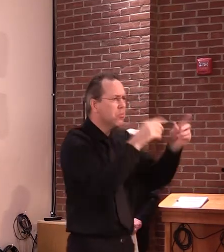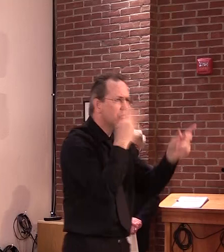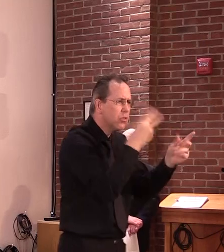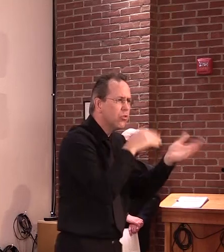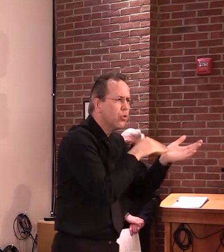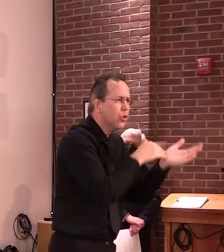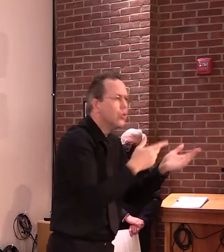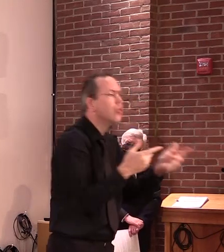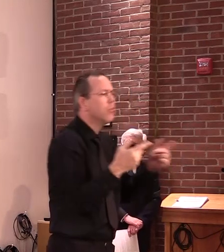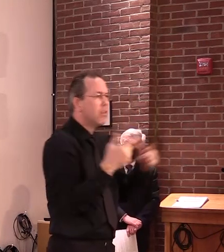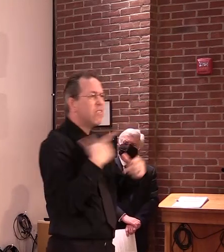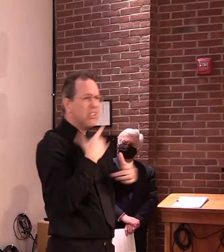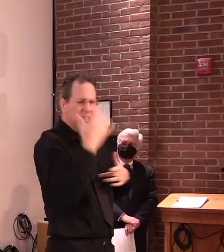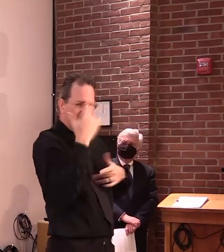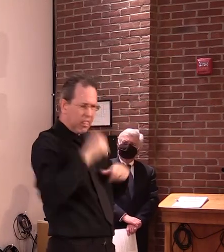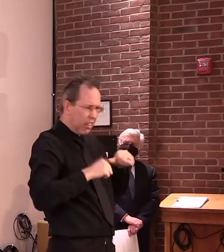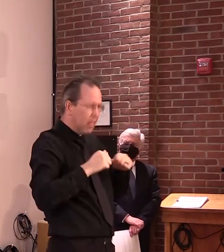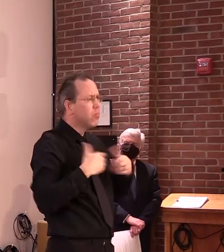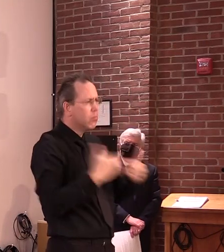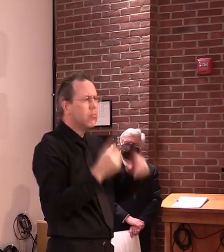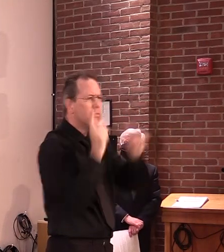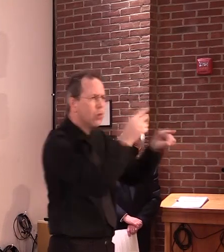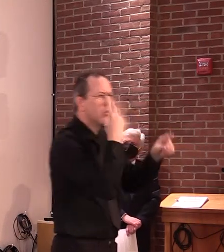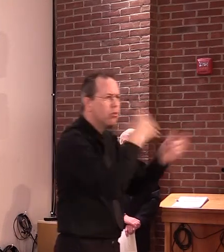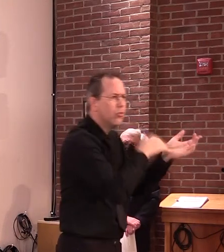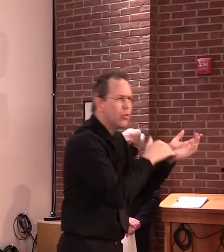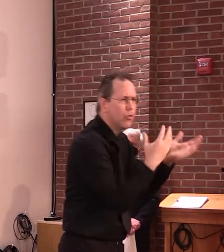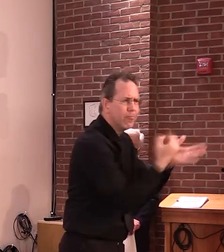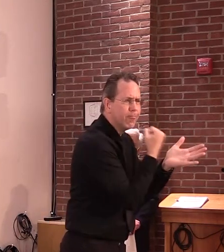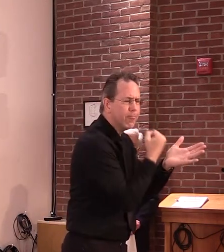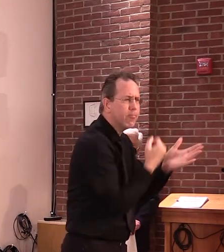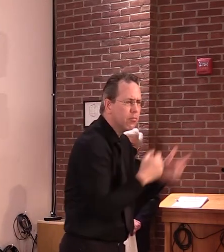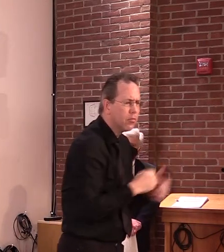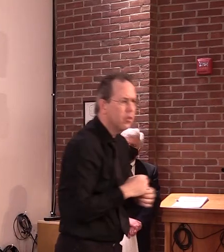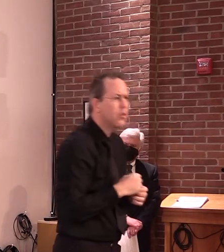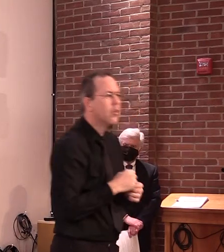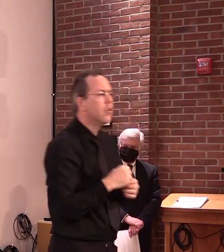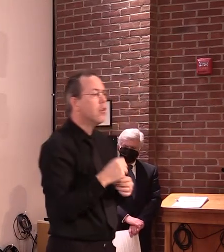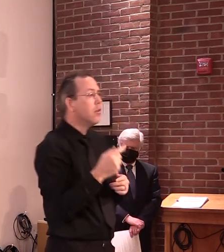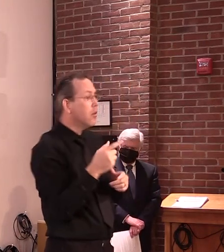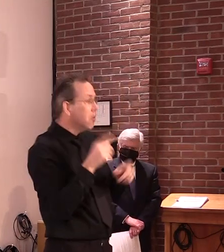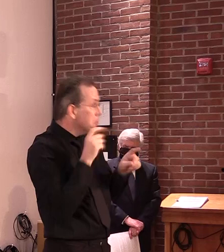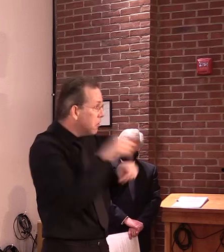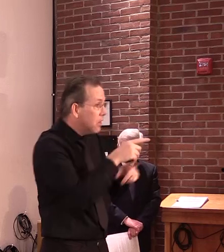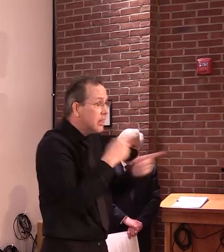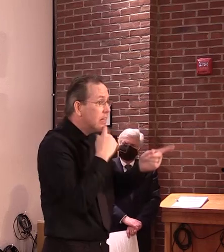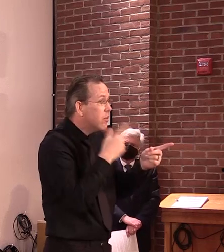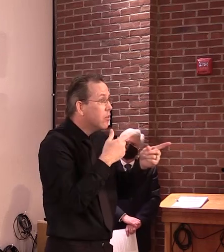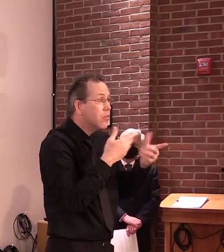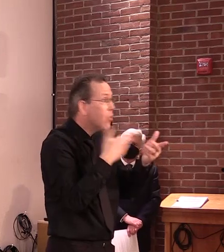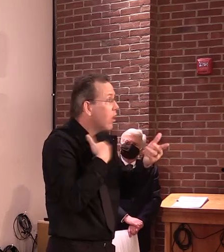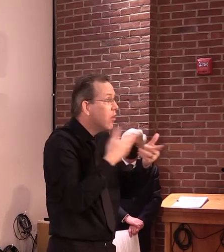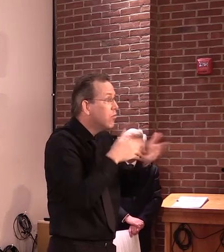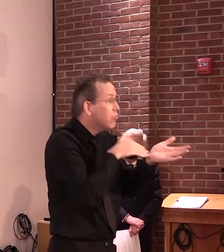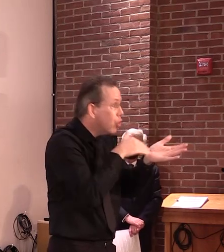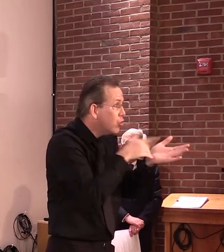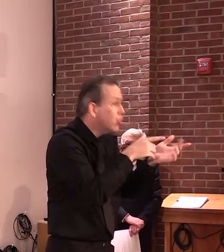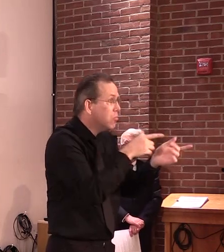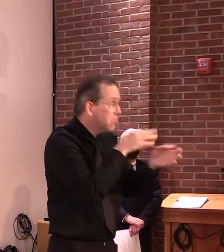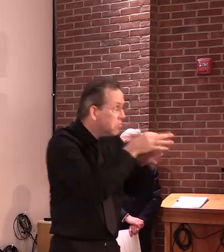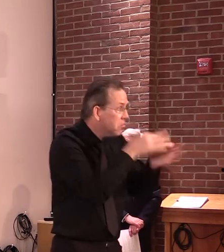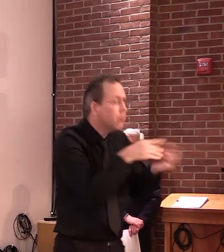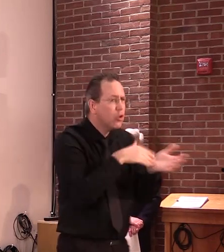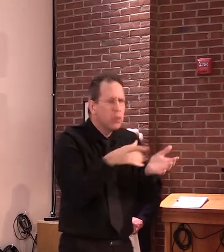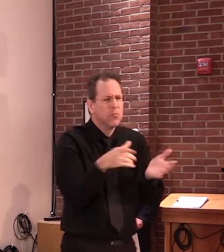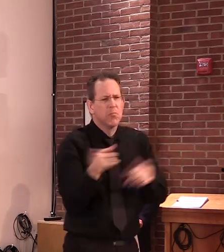The clinician will refer you to a hospital or health center near you that can perform the test at no cost. If you